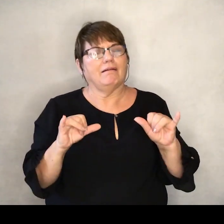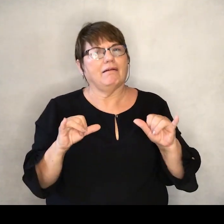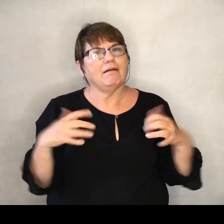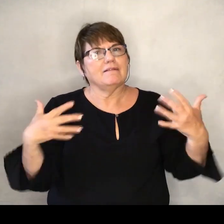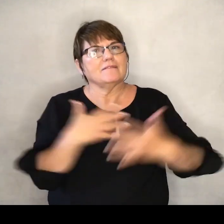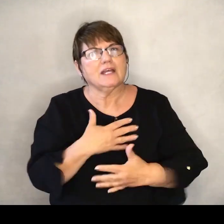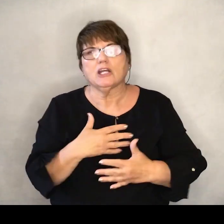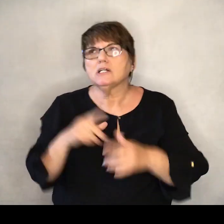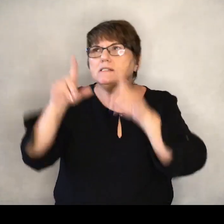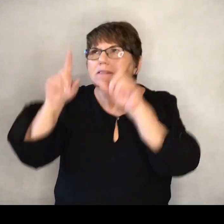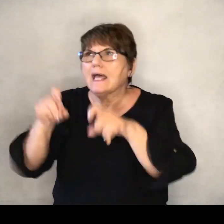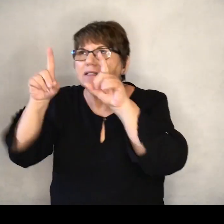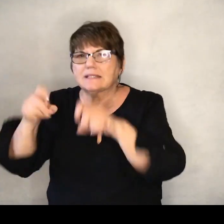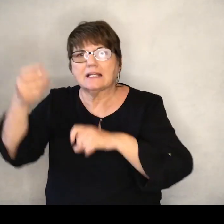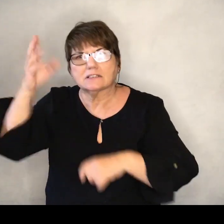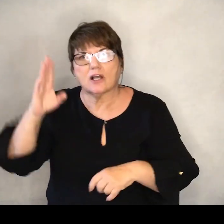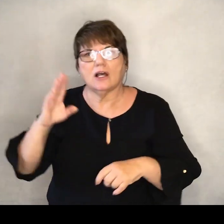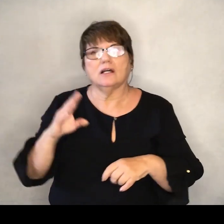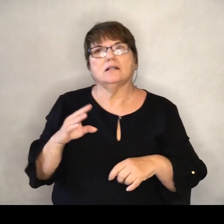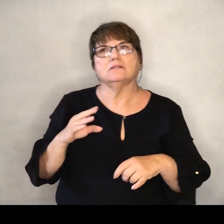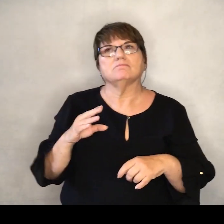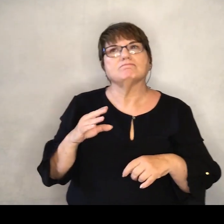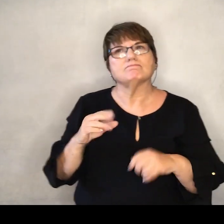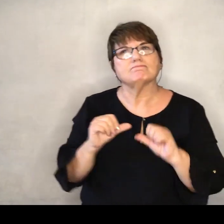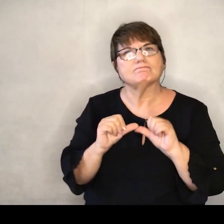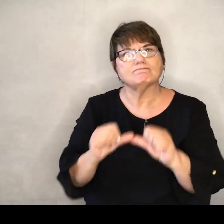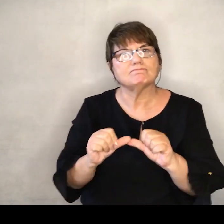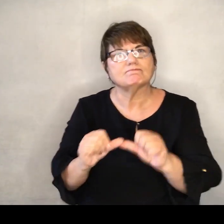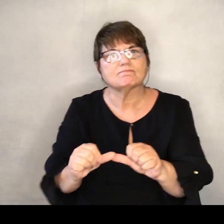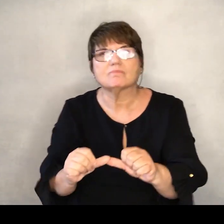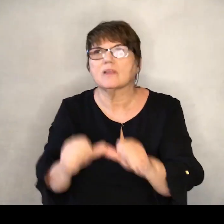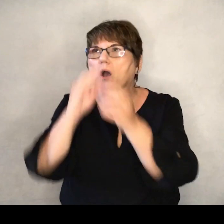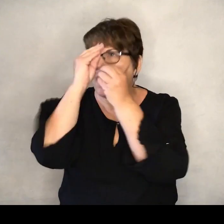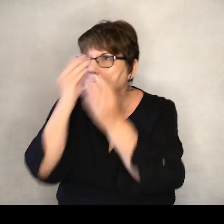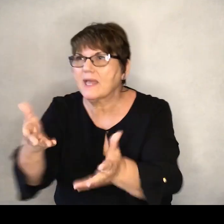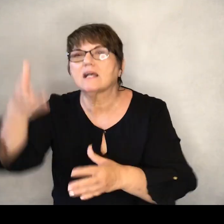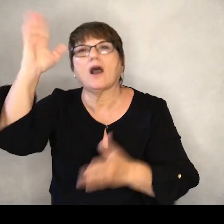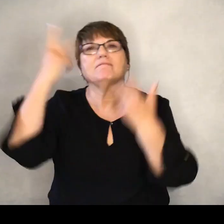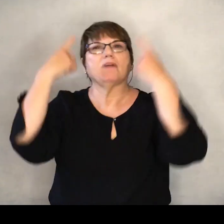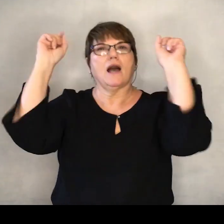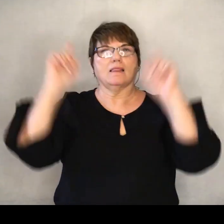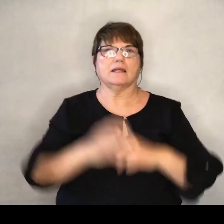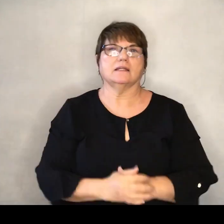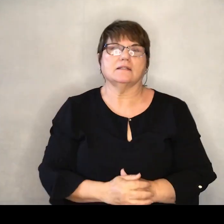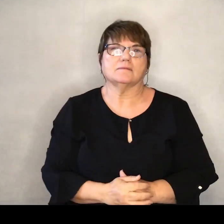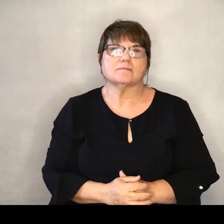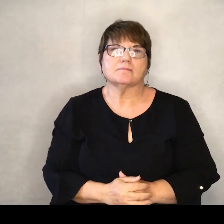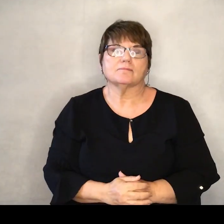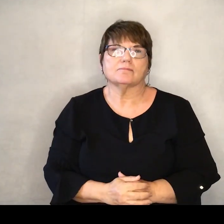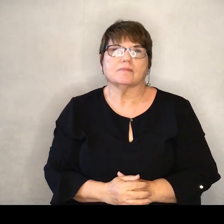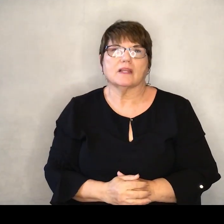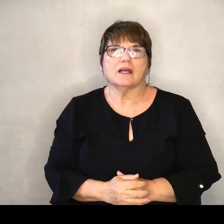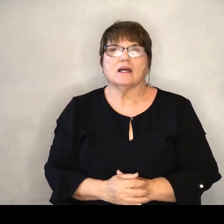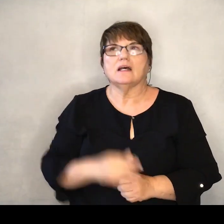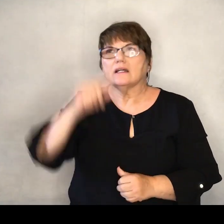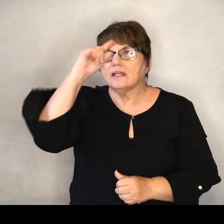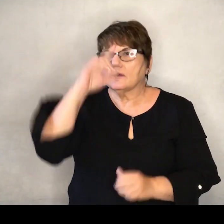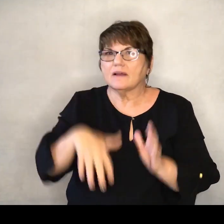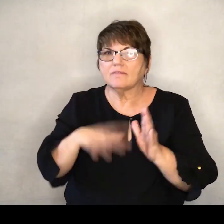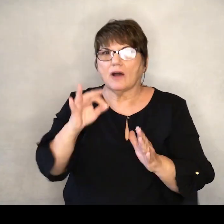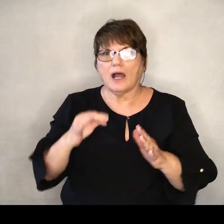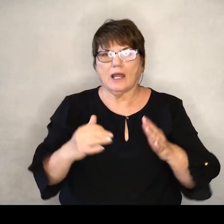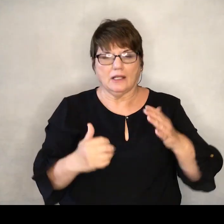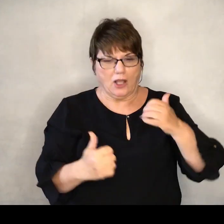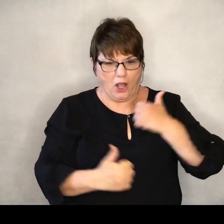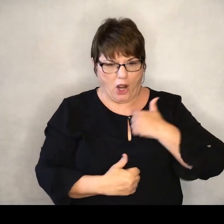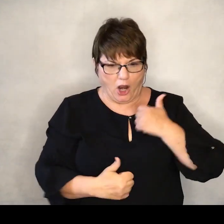testing God, he presses on and obeys. And ultimately, what he finds is an army more